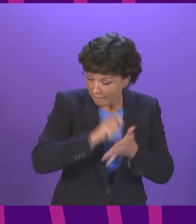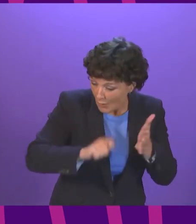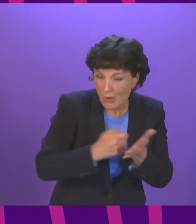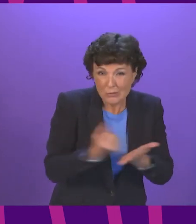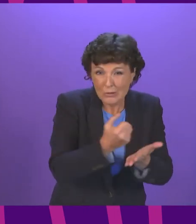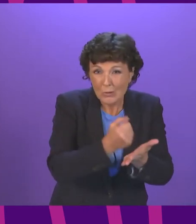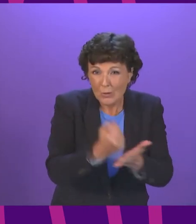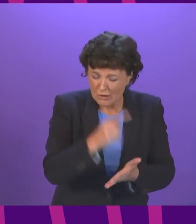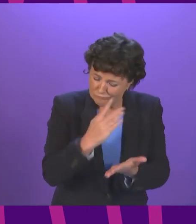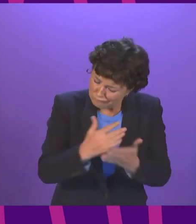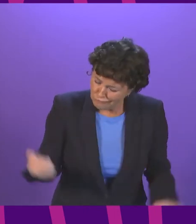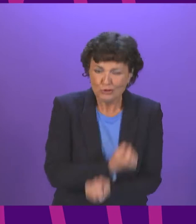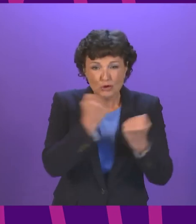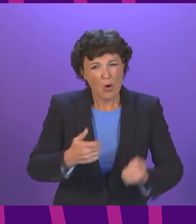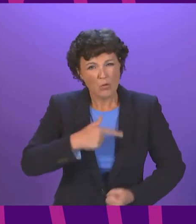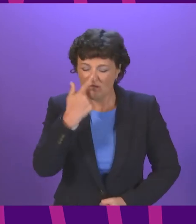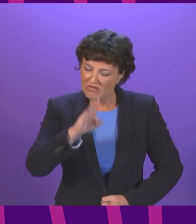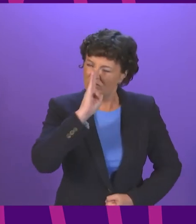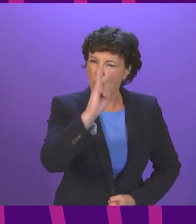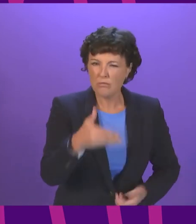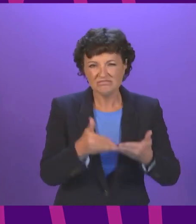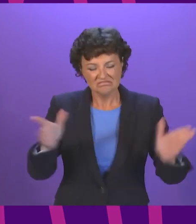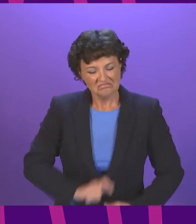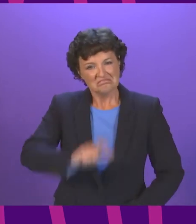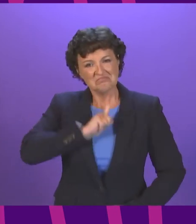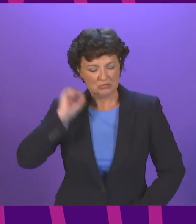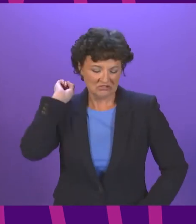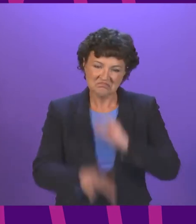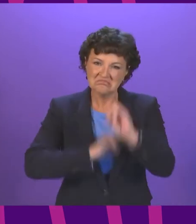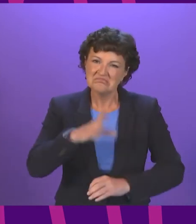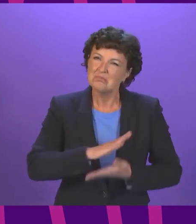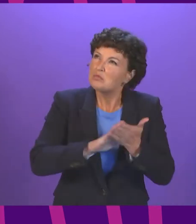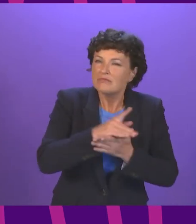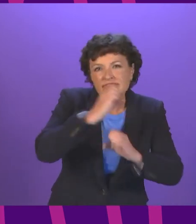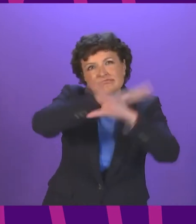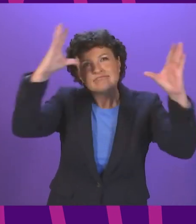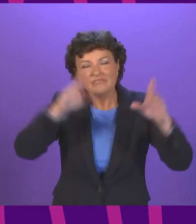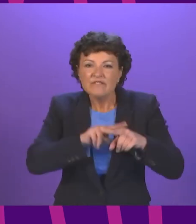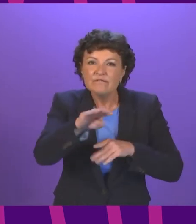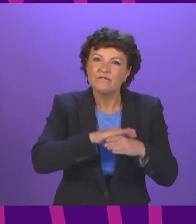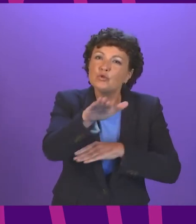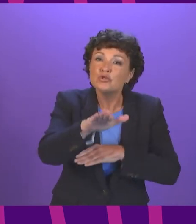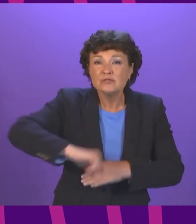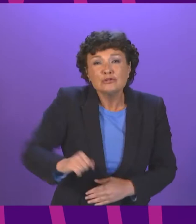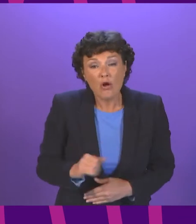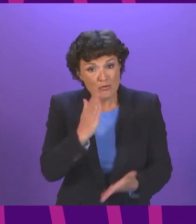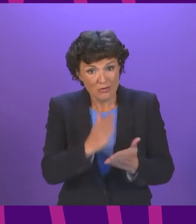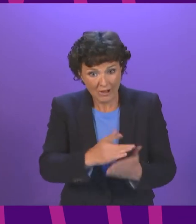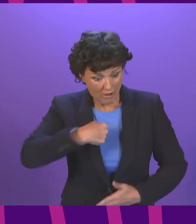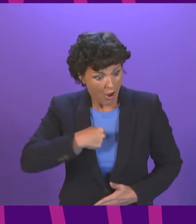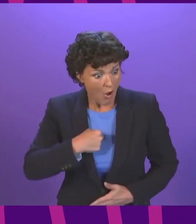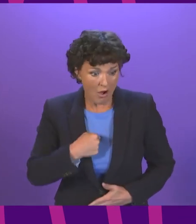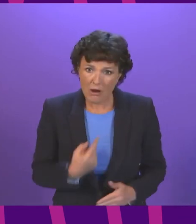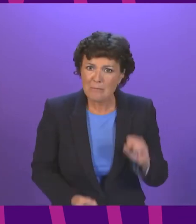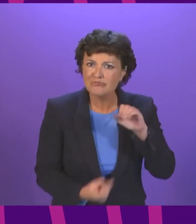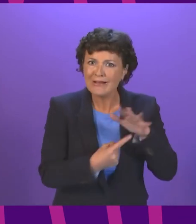openly, frankly, and with confidence and ambition. Building a better future for those who come after us should be the